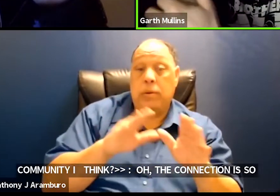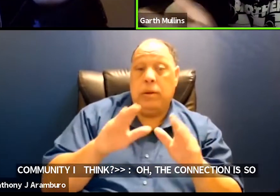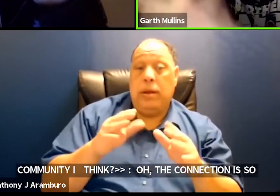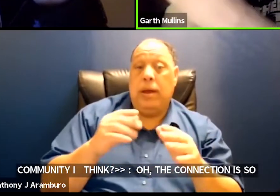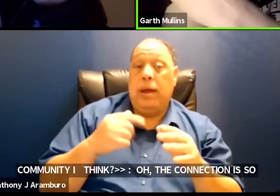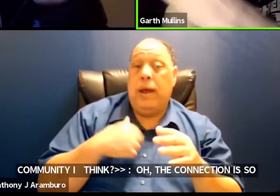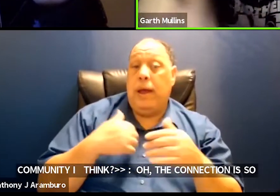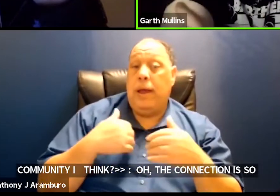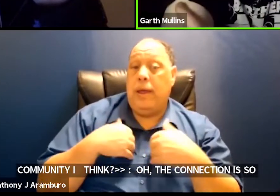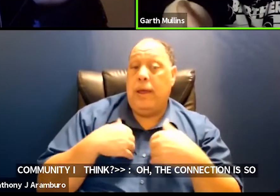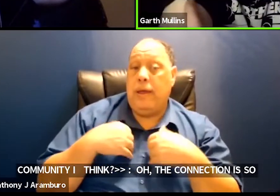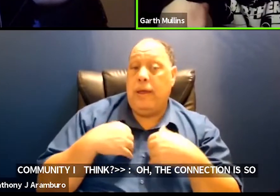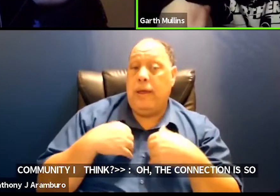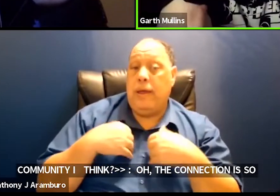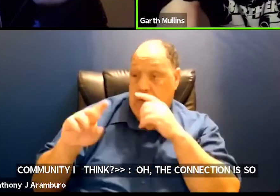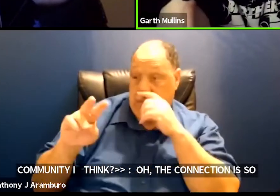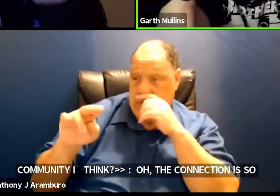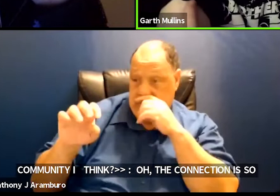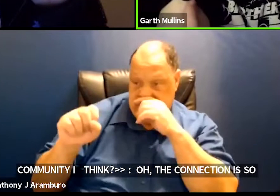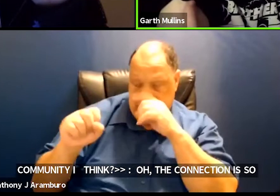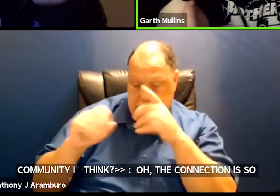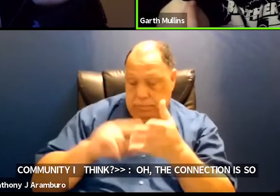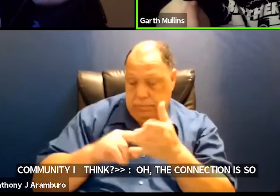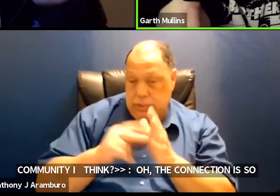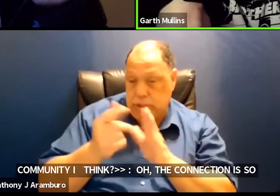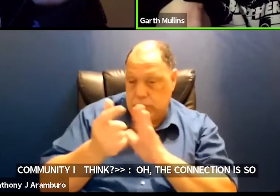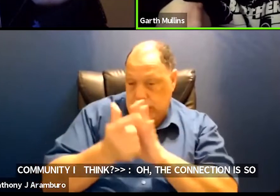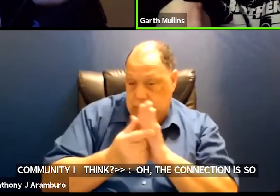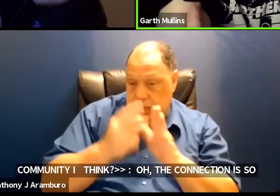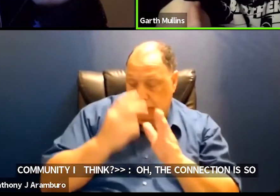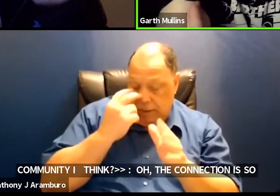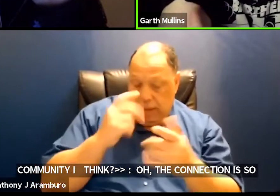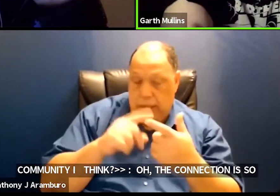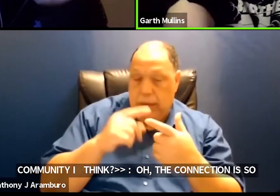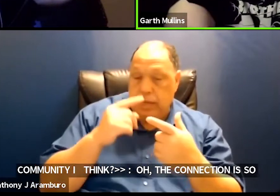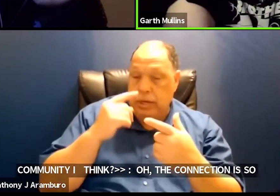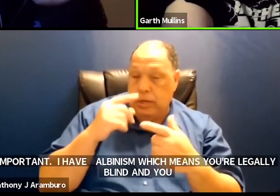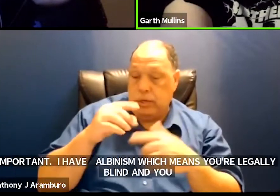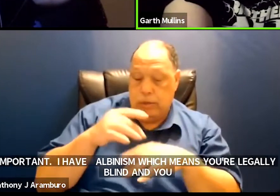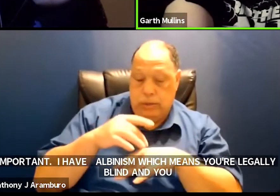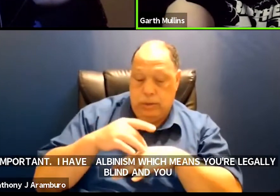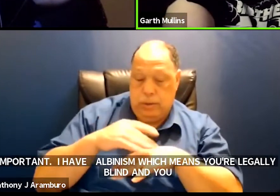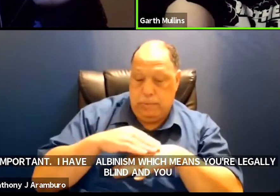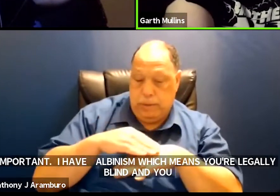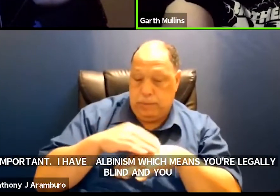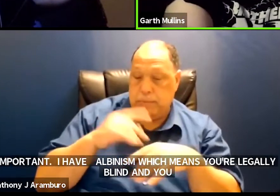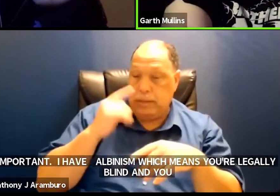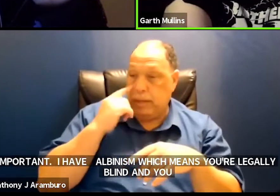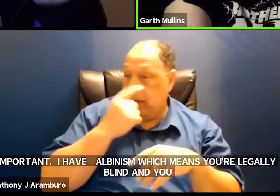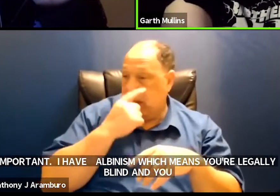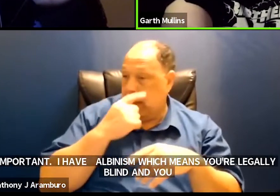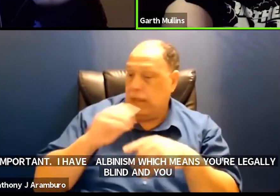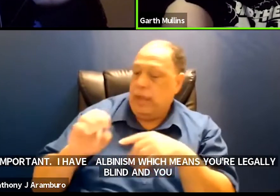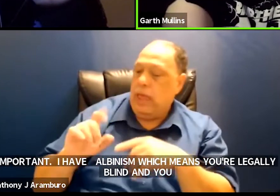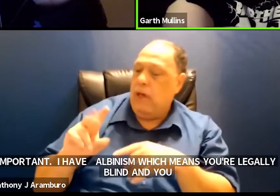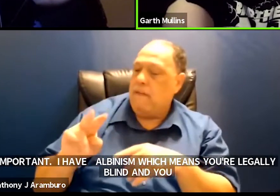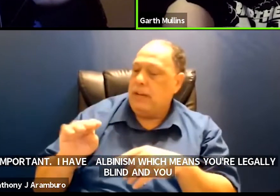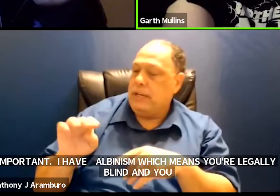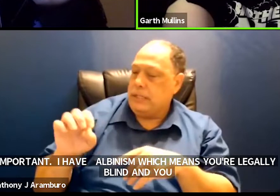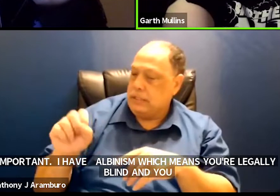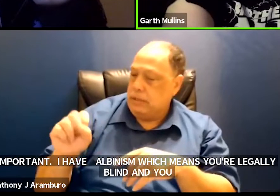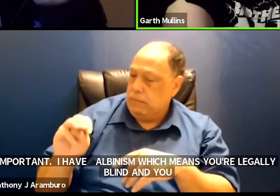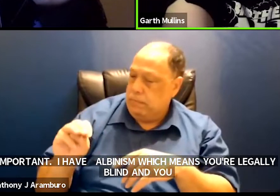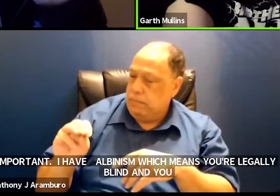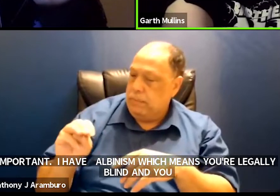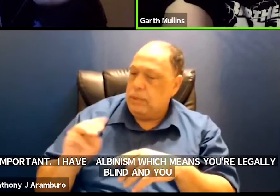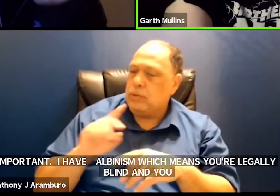blind and you're my pigment in your skin hair and eyes and uh i didn't really meet anybody with albinism because it's so rare until i